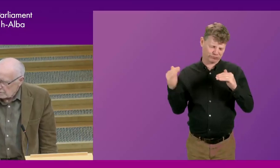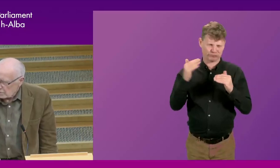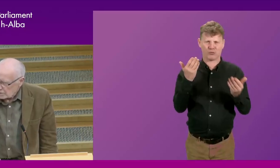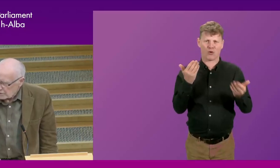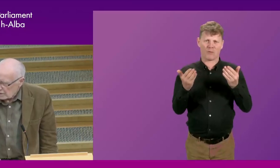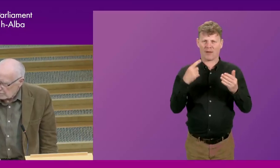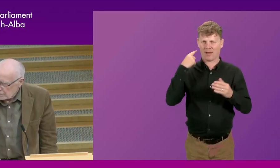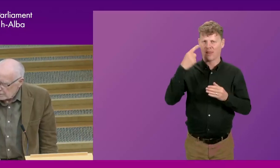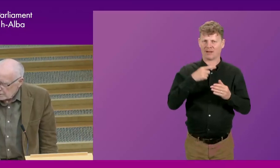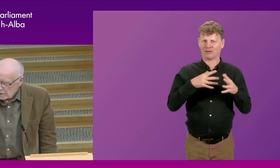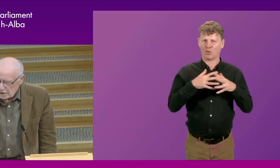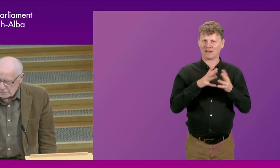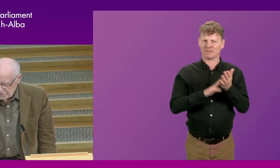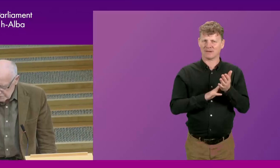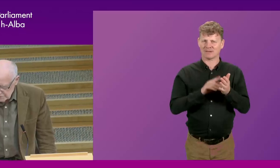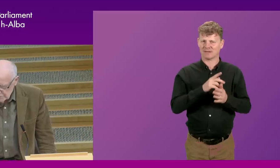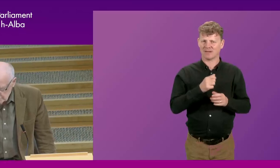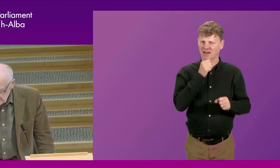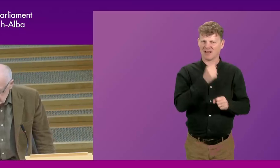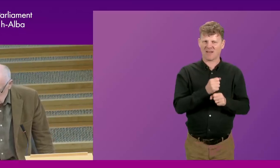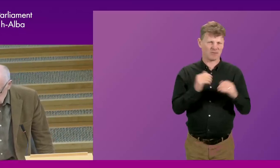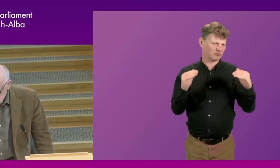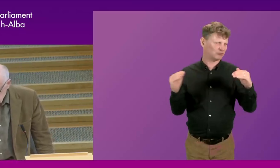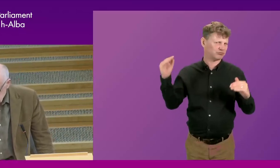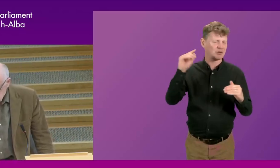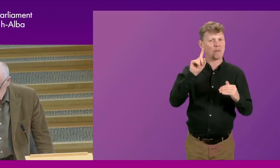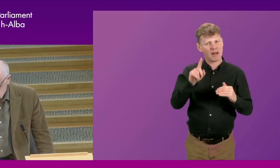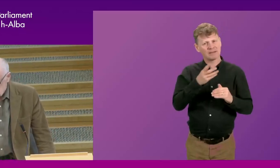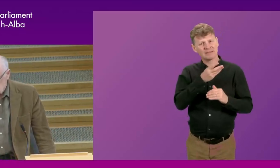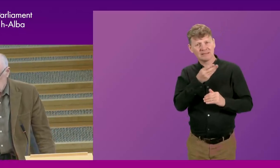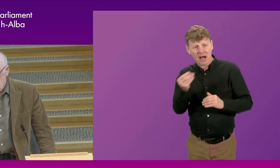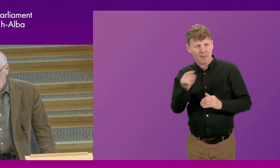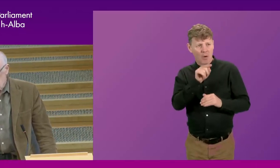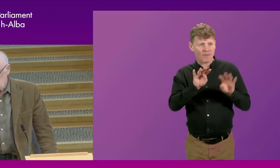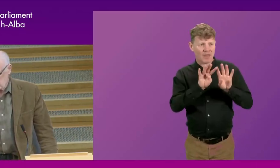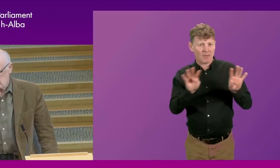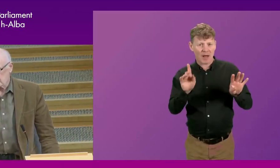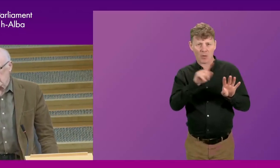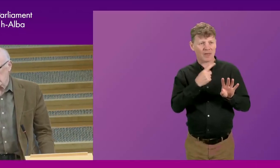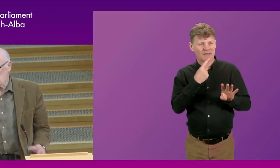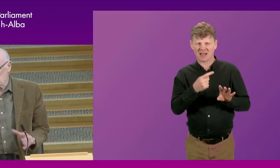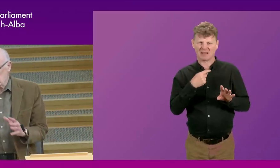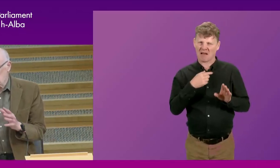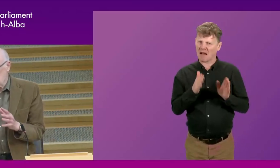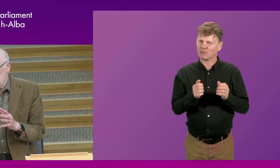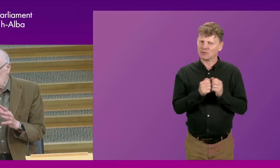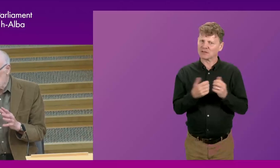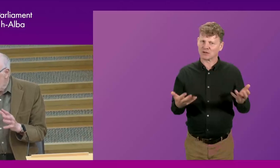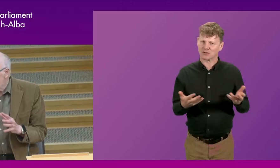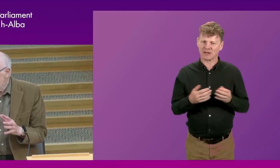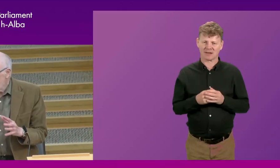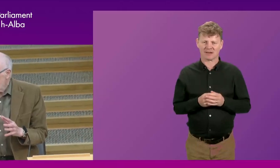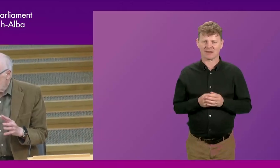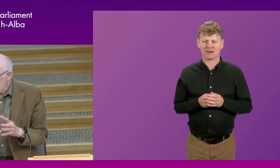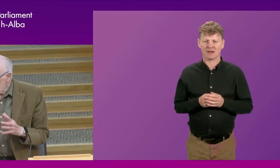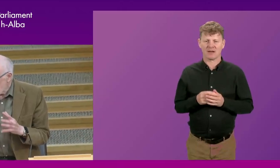But I have to disagree with some of what has been said by some of the panelists. I don't think that there is